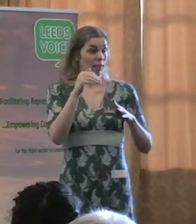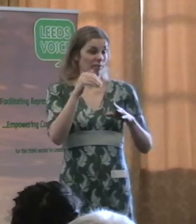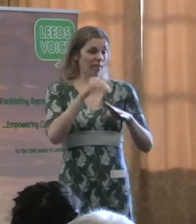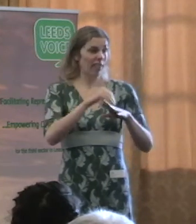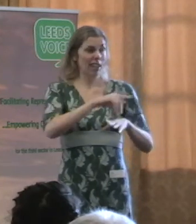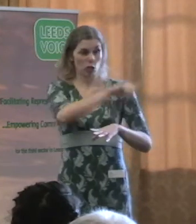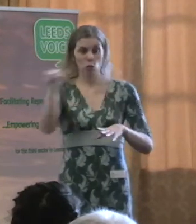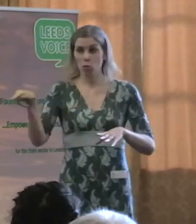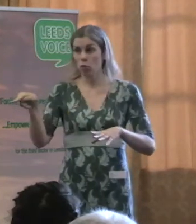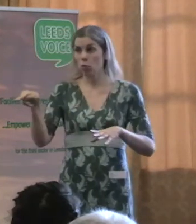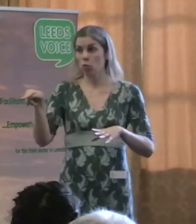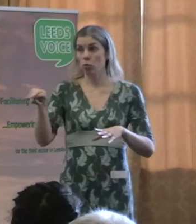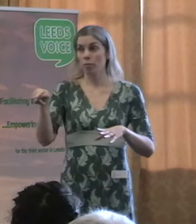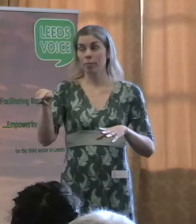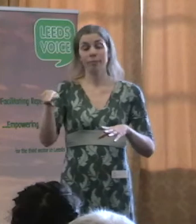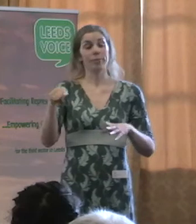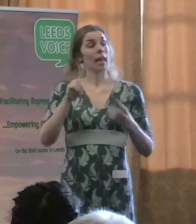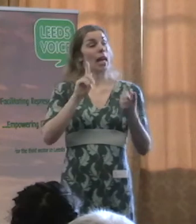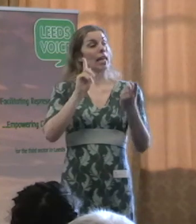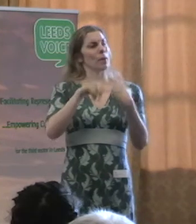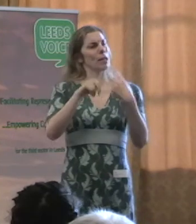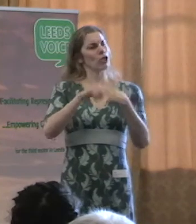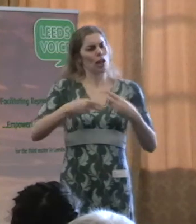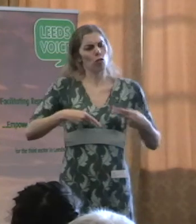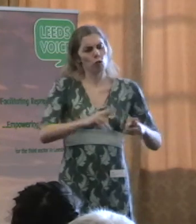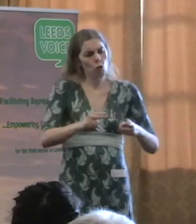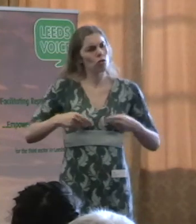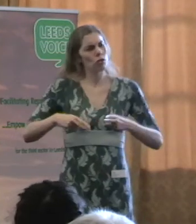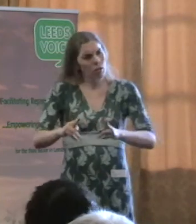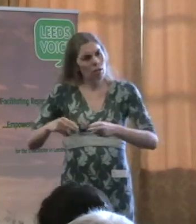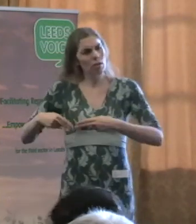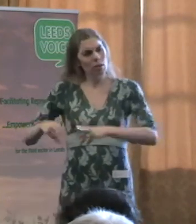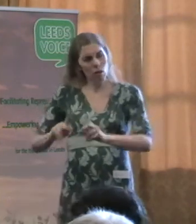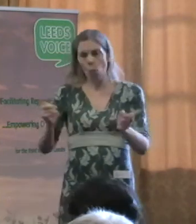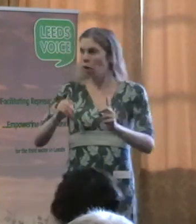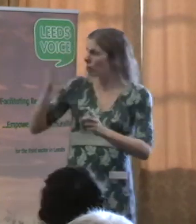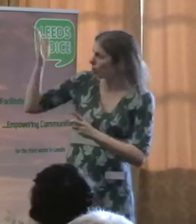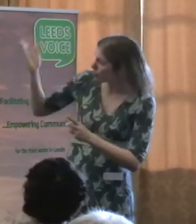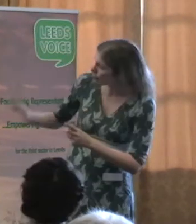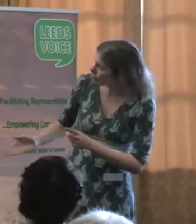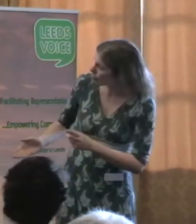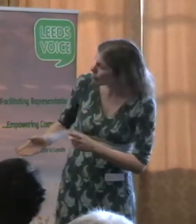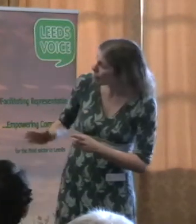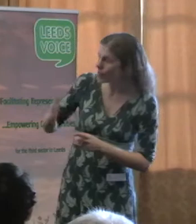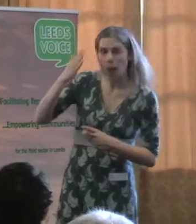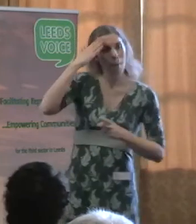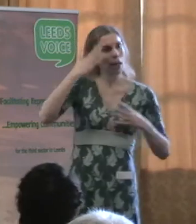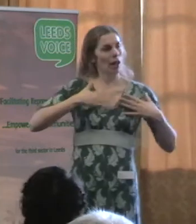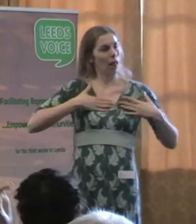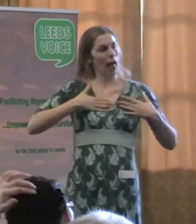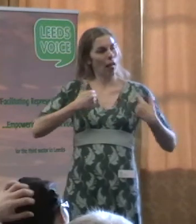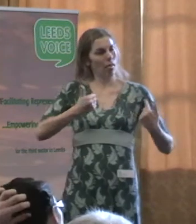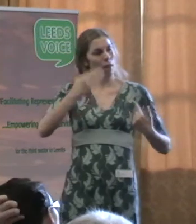the commissioning routes. Now, I've just put here a few areas. I've just put about mental health promotion, drug